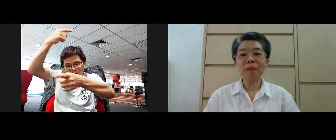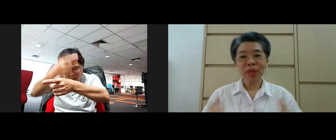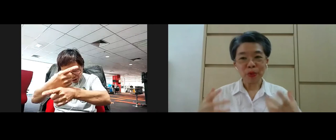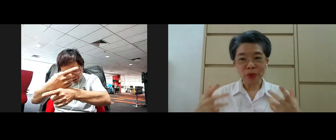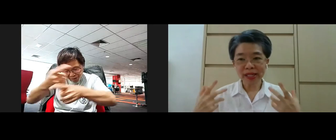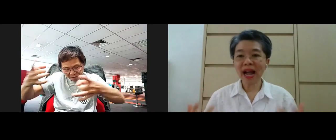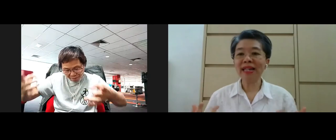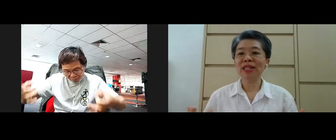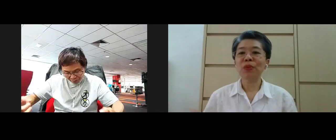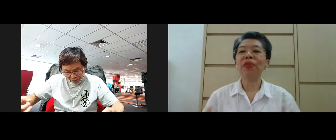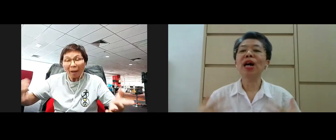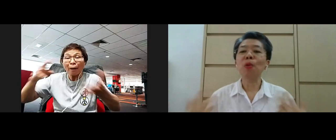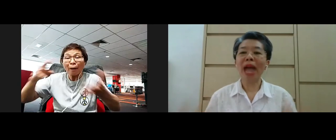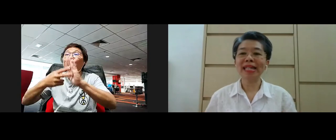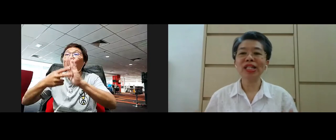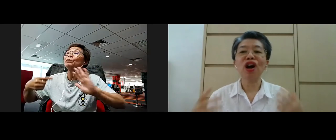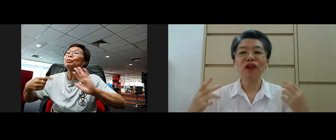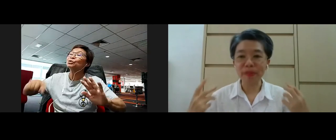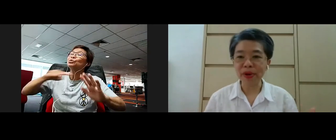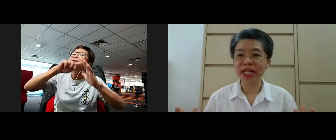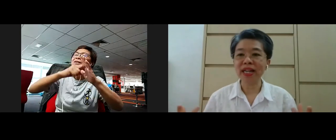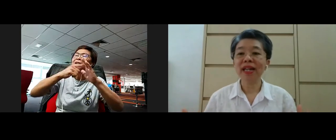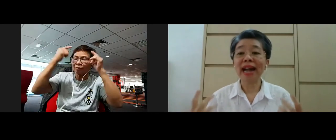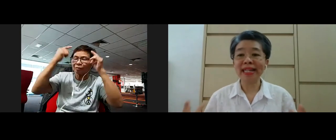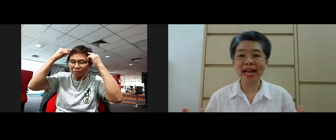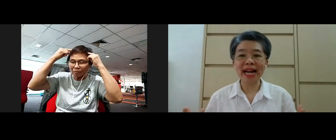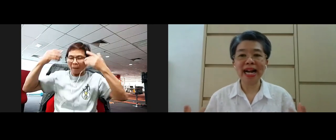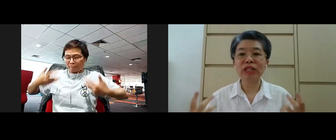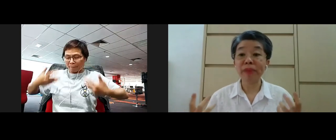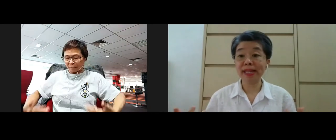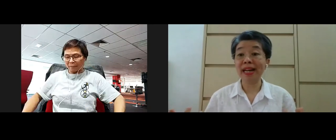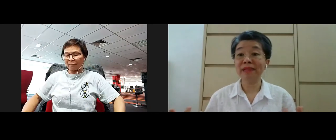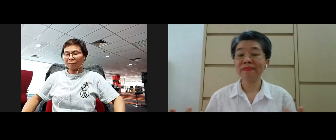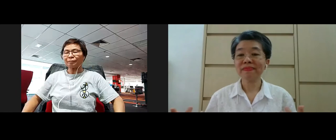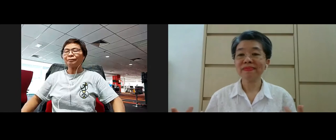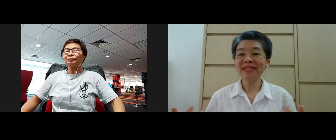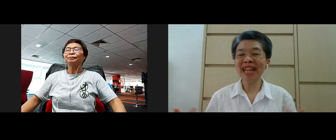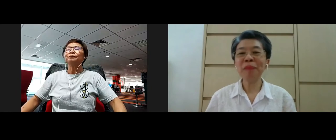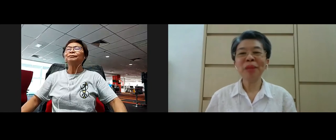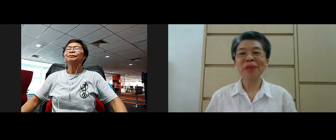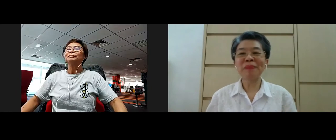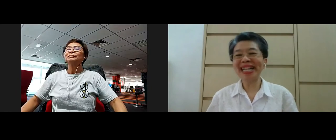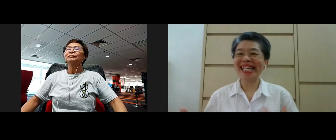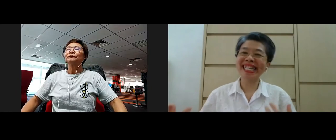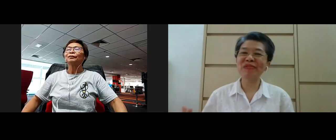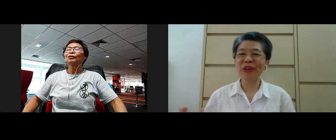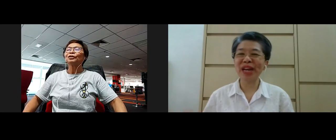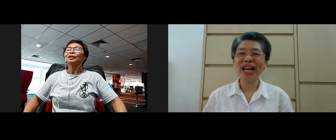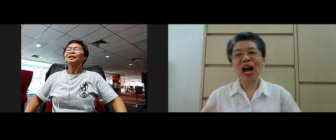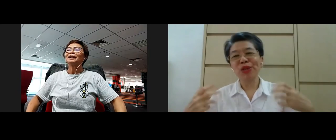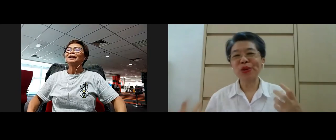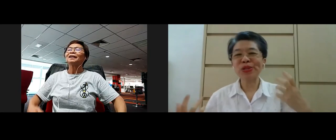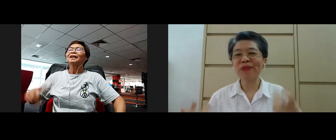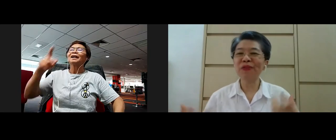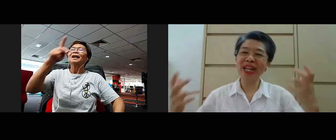yeah we start with the awareness of the body kaya nubasana yeah remember I start with